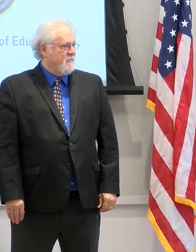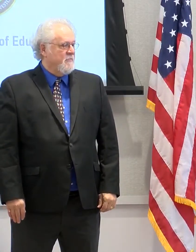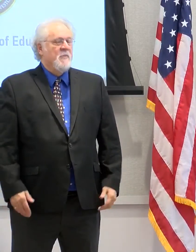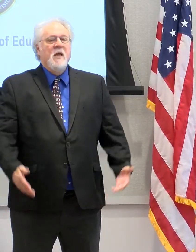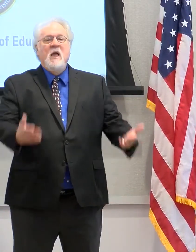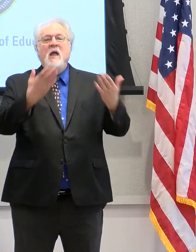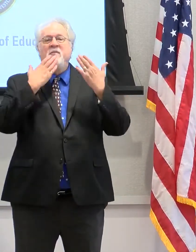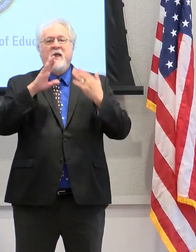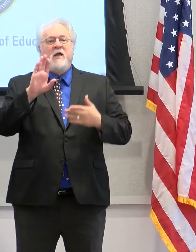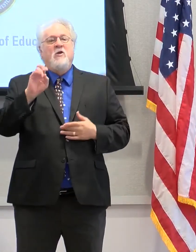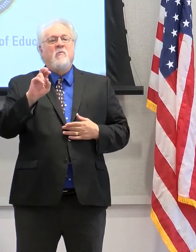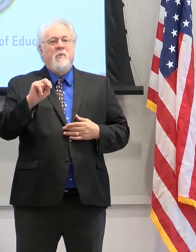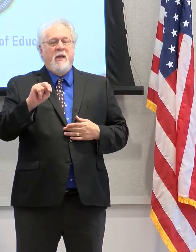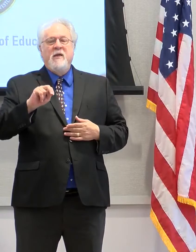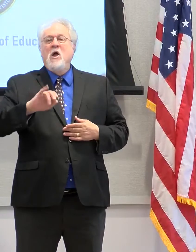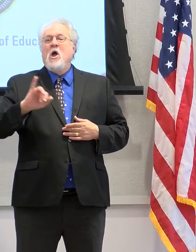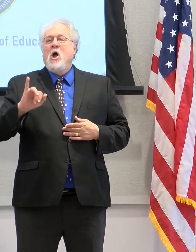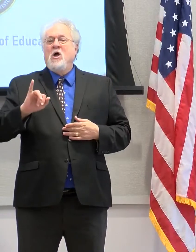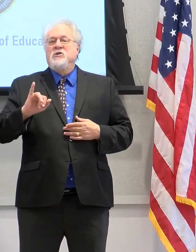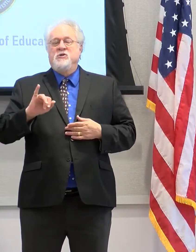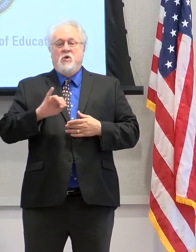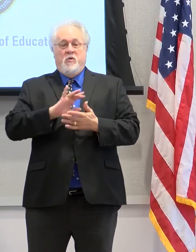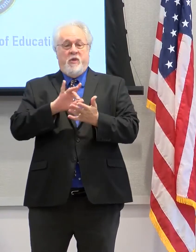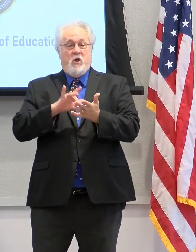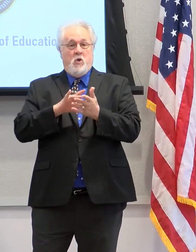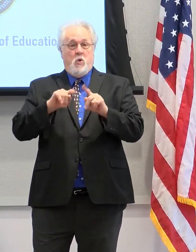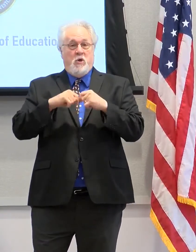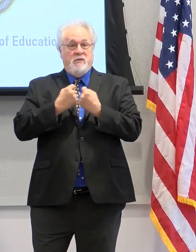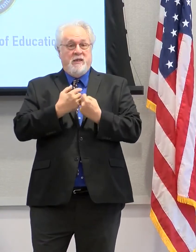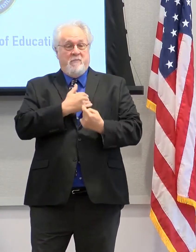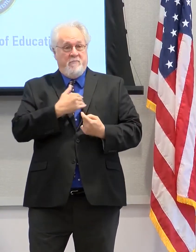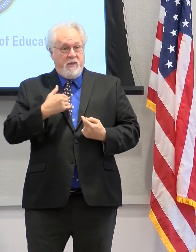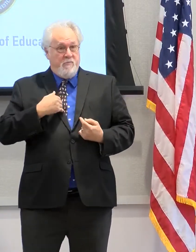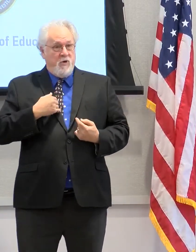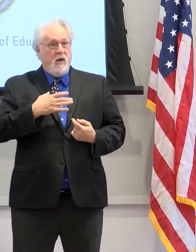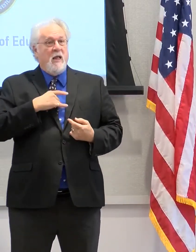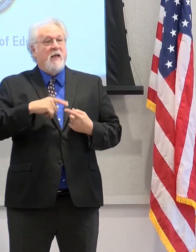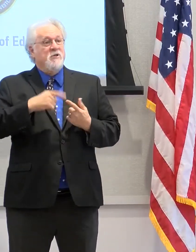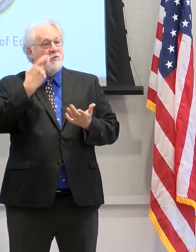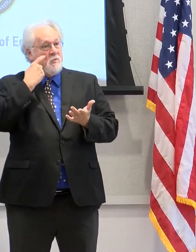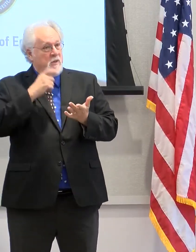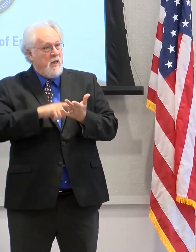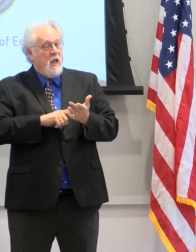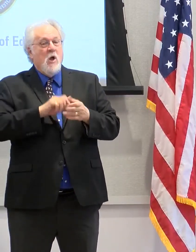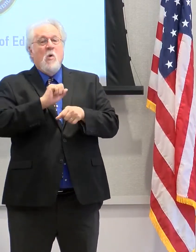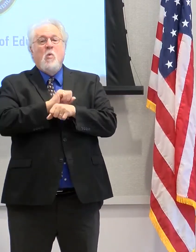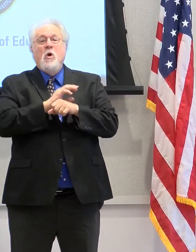Thank you, Ben. In addition to the core team members that we discussed, we would also like to acknowledge the